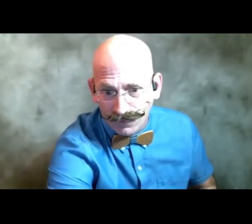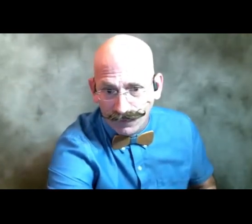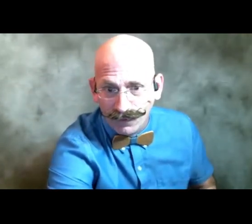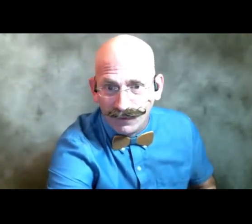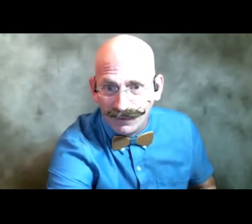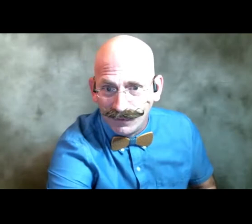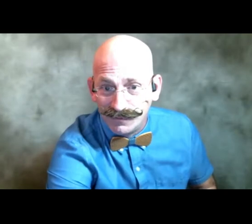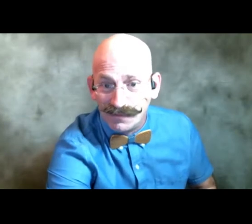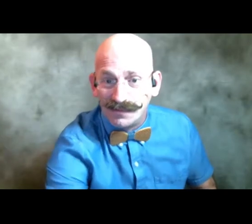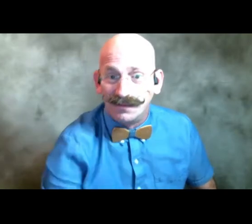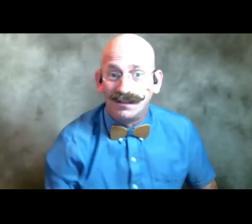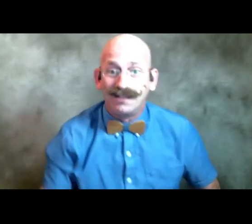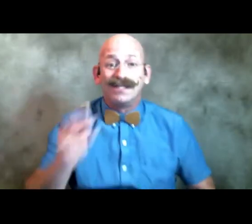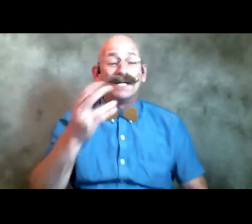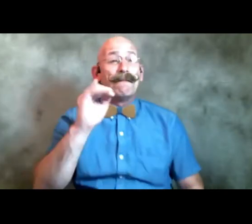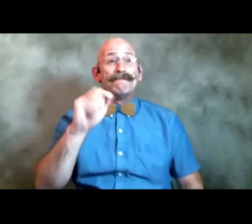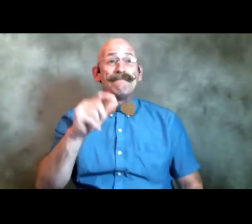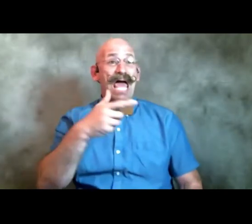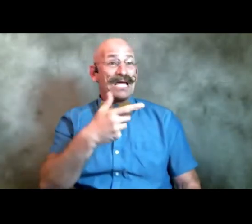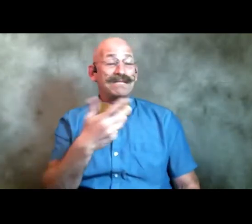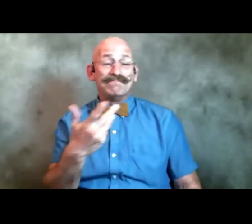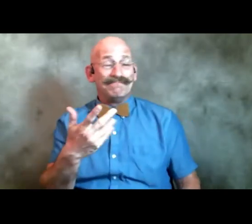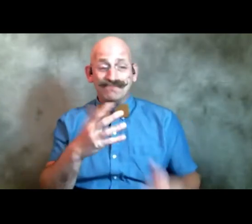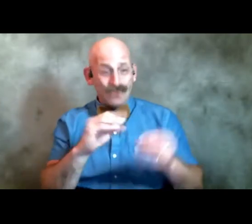Michael's not talking so we'll go on